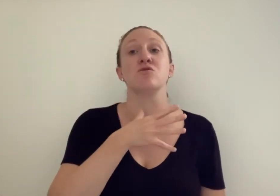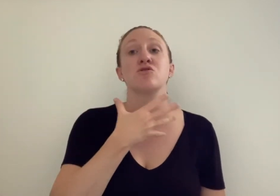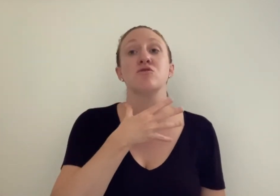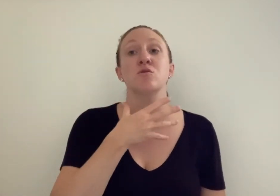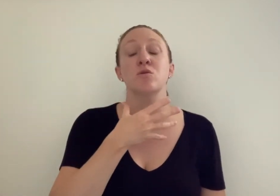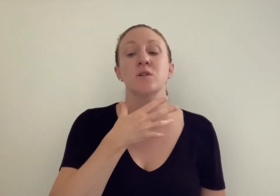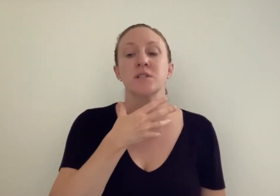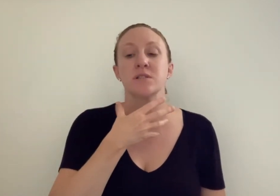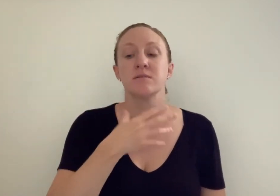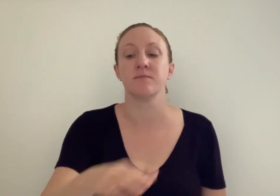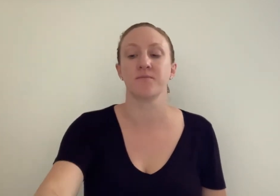grew hoarse.